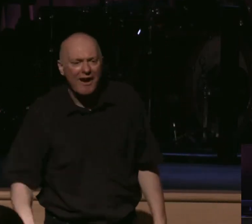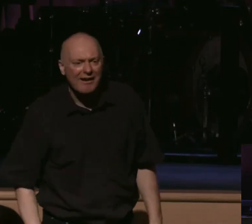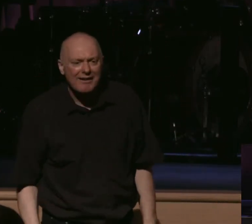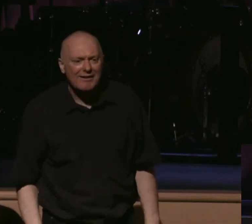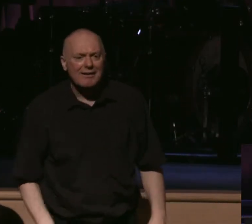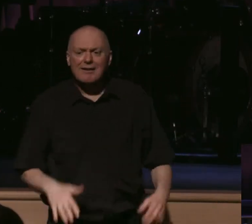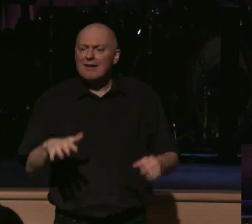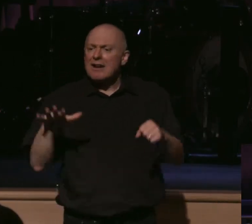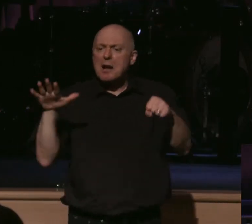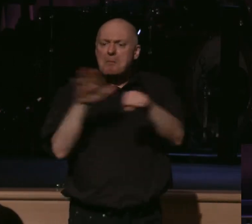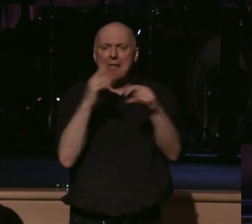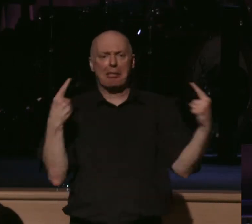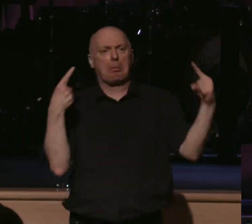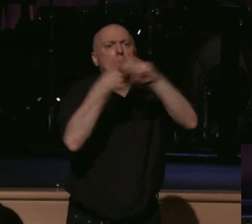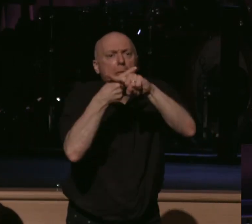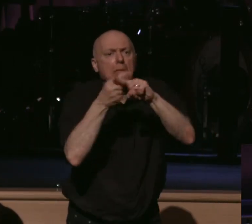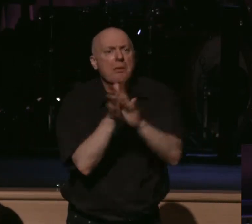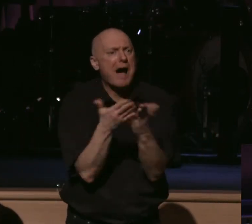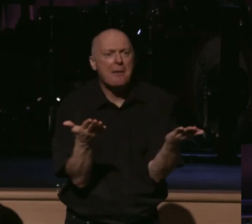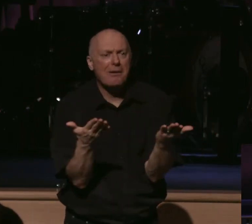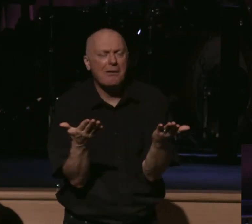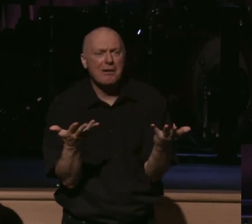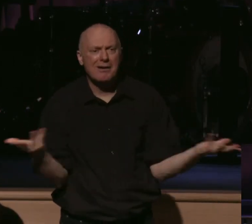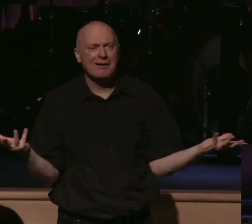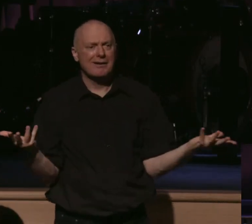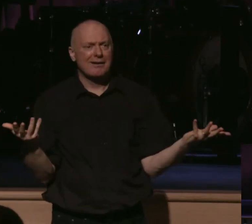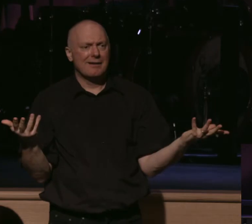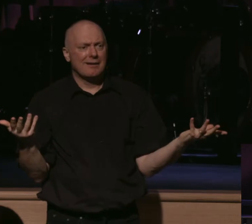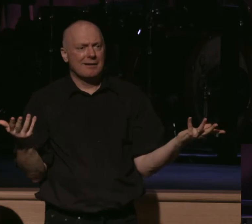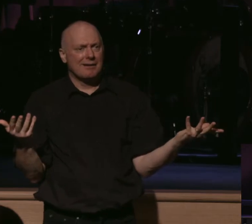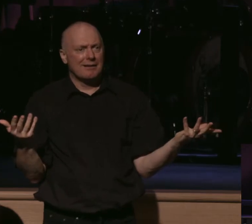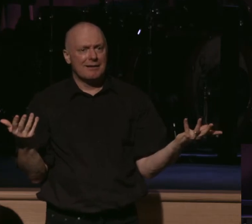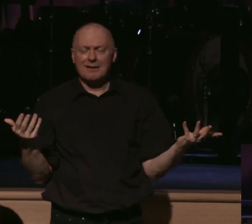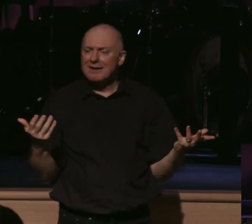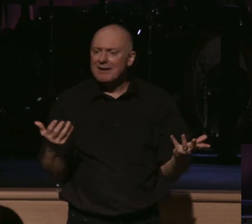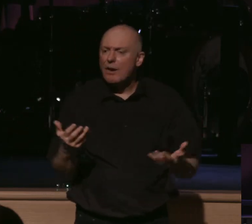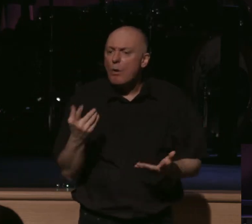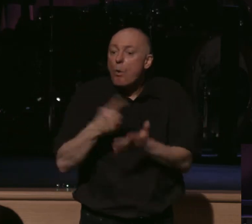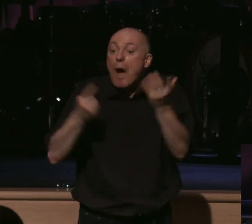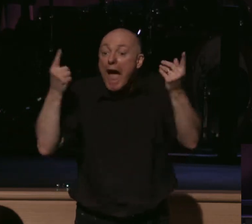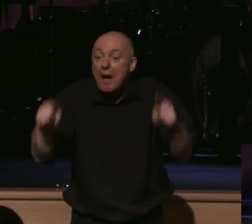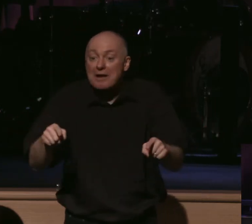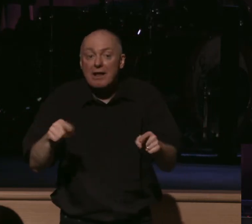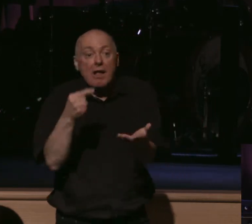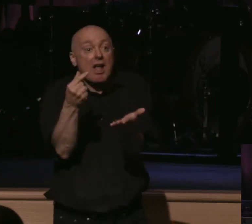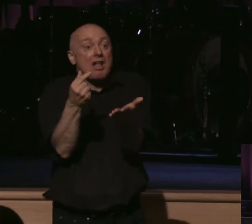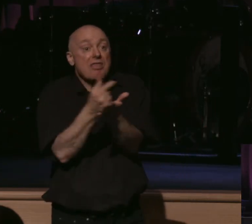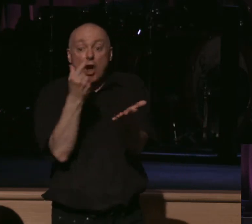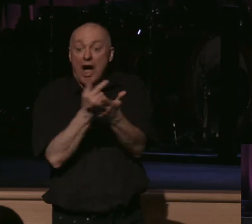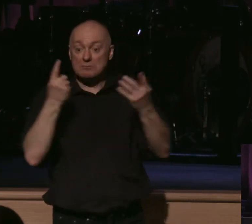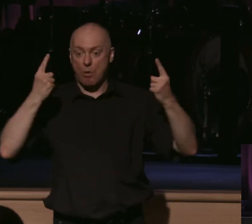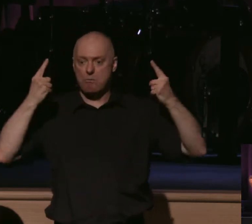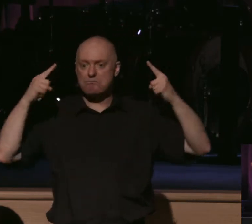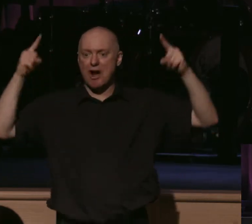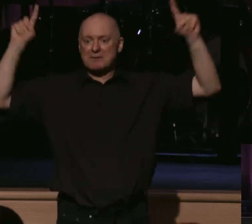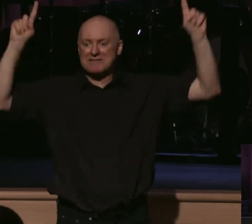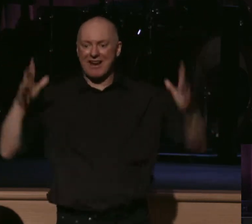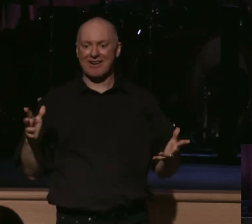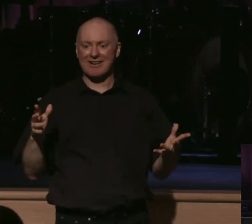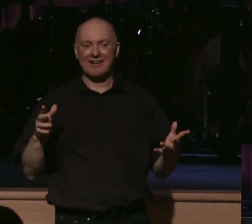completely contradicts our text today. Completely. Not to mention several other ones. And what happens? The gospel of prosperity, we are in the center,